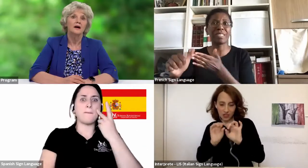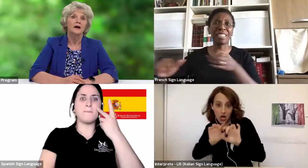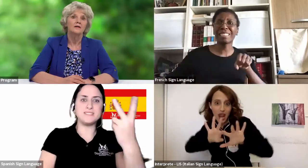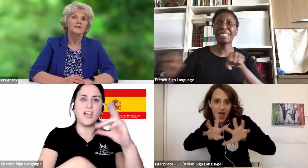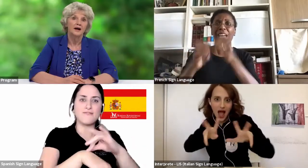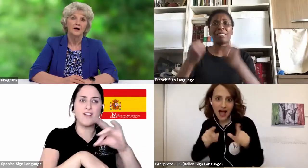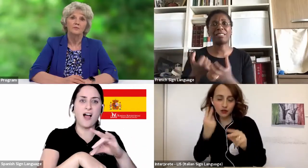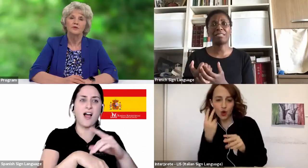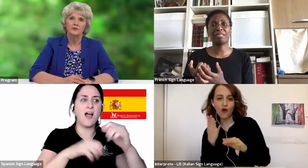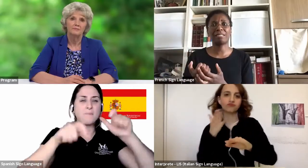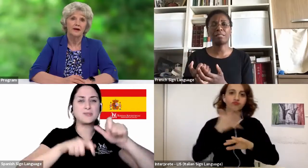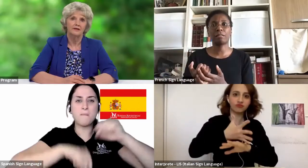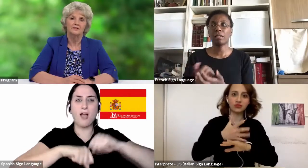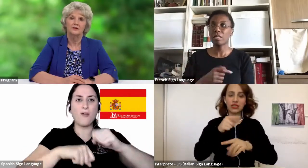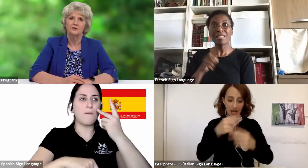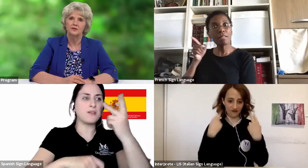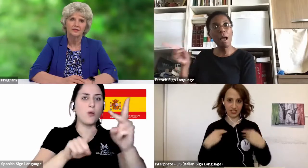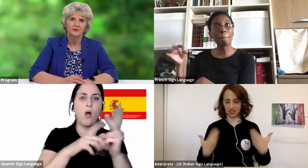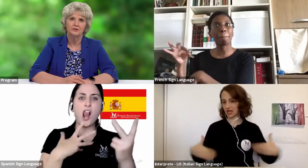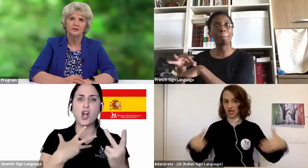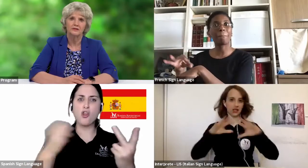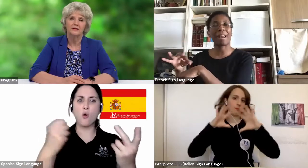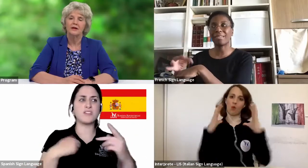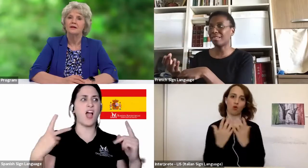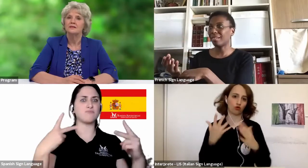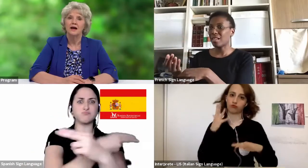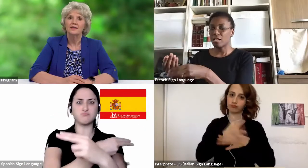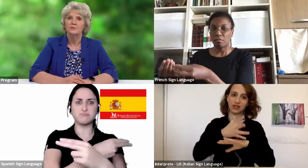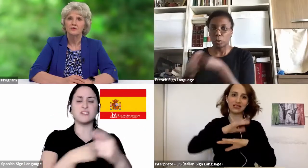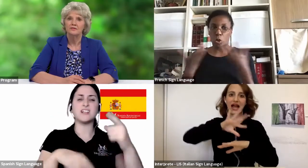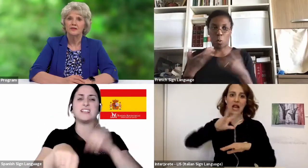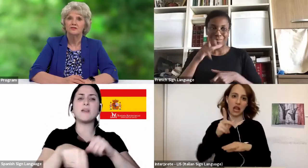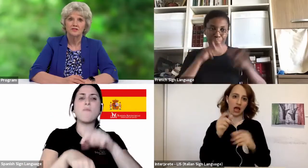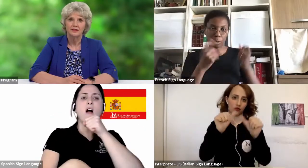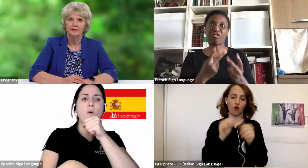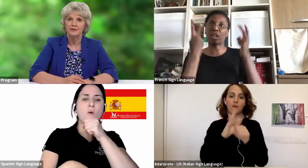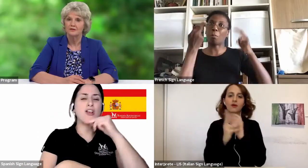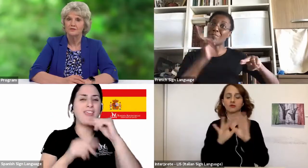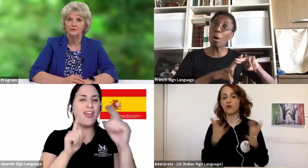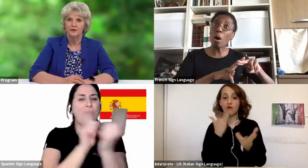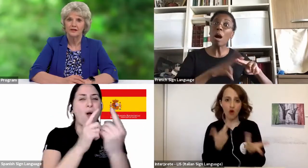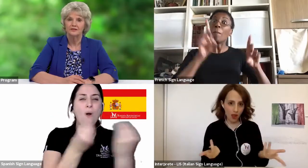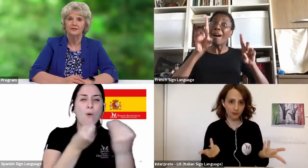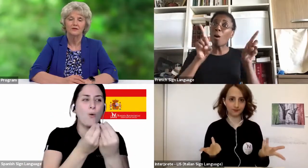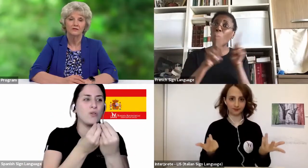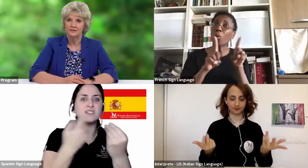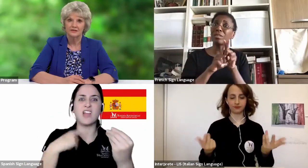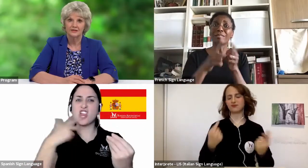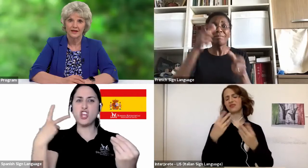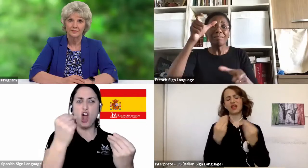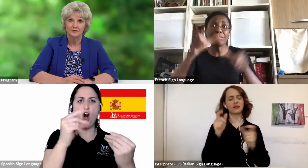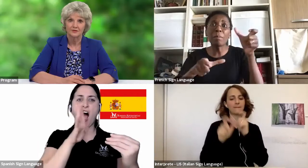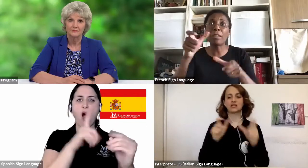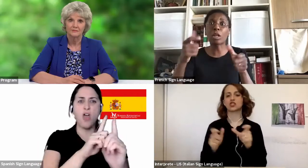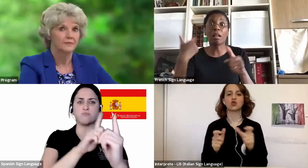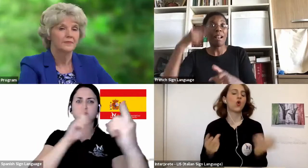of time with grandparents and grandchildren, denied the privilege of sharing meals with friends or visiting